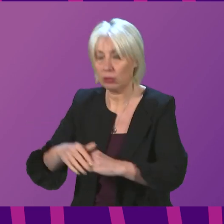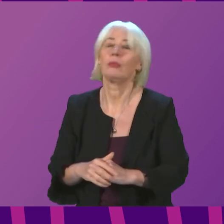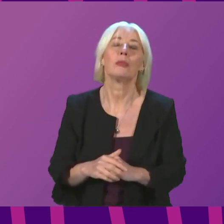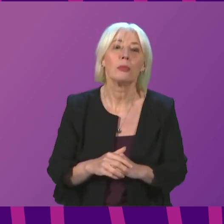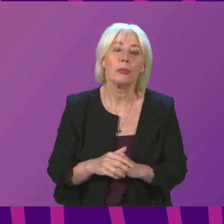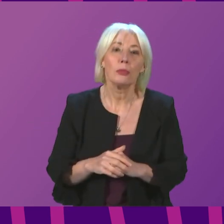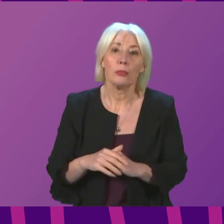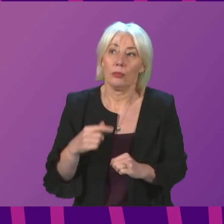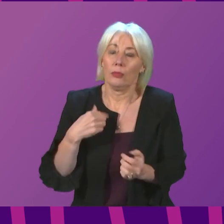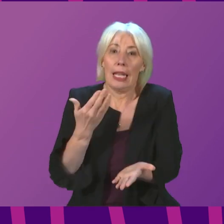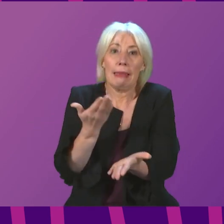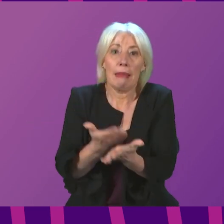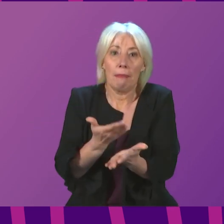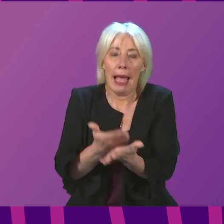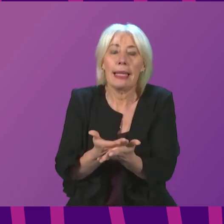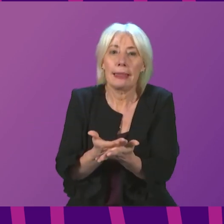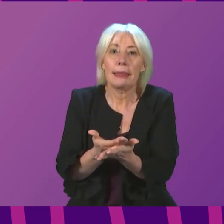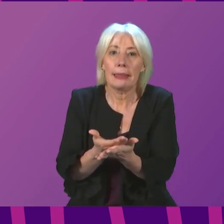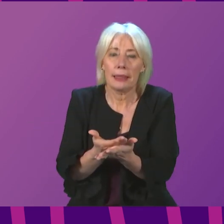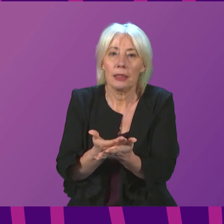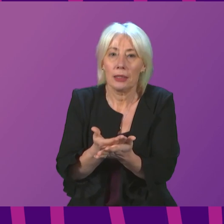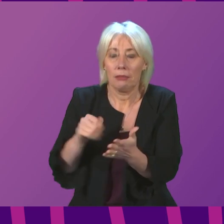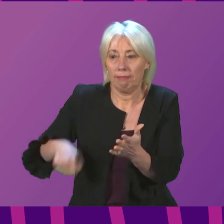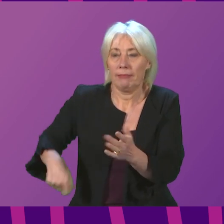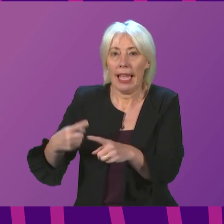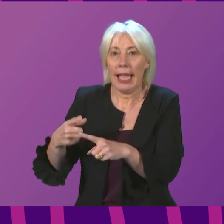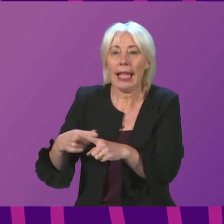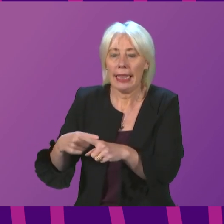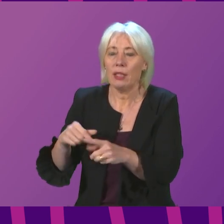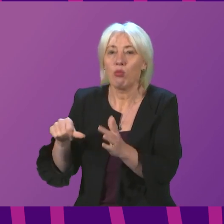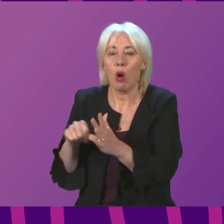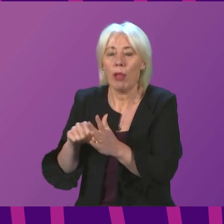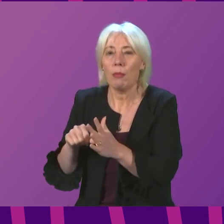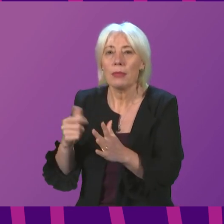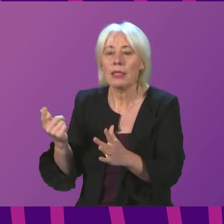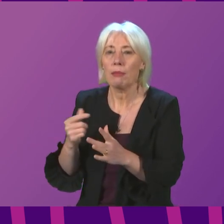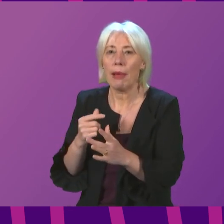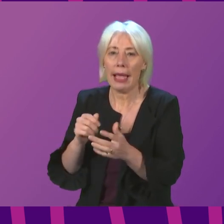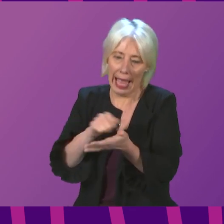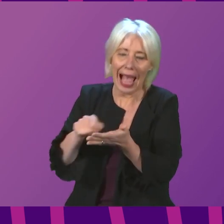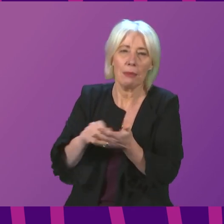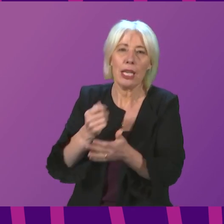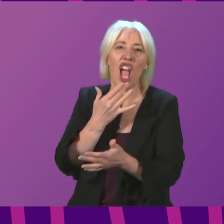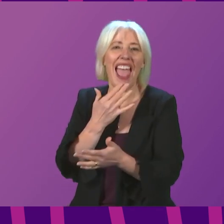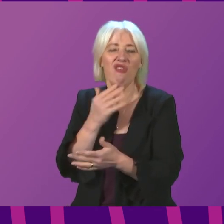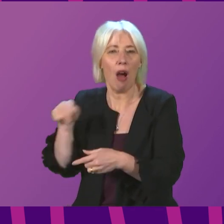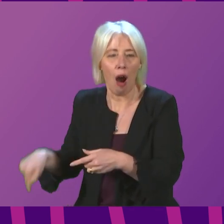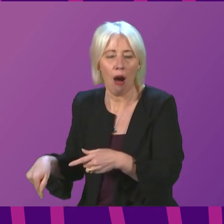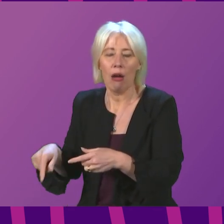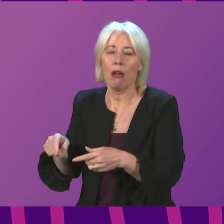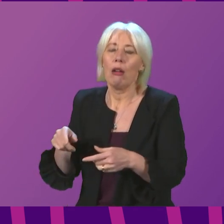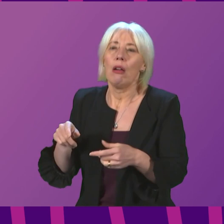as demand was constrained for England last night, an administrative error led to slots